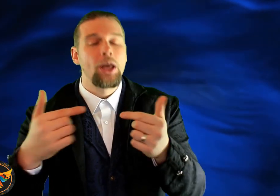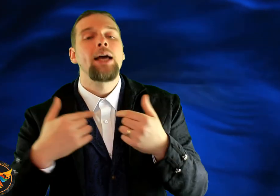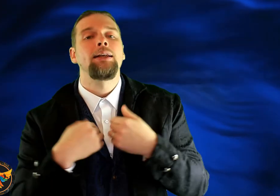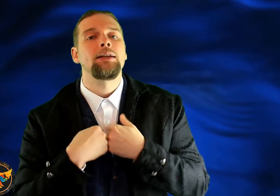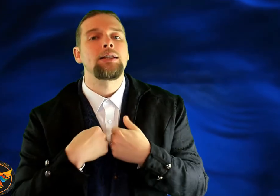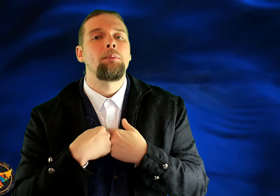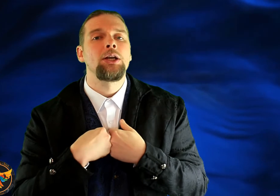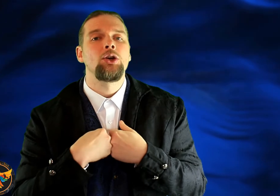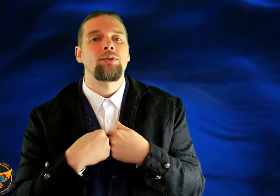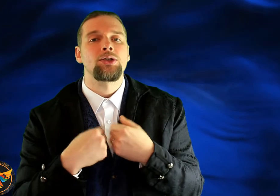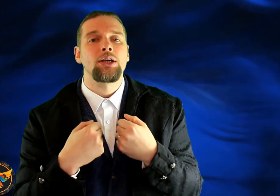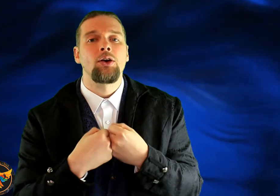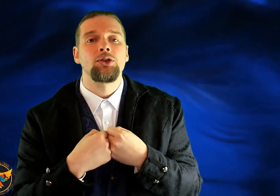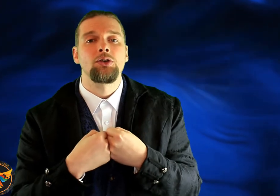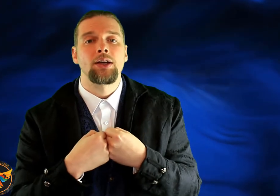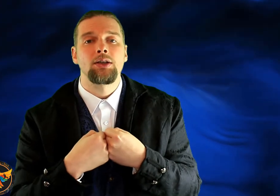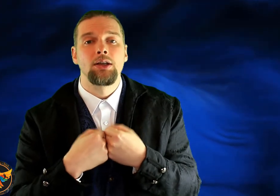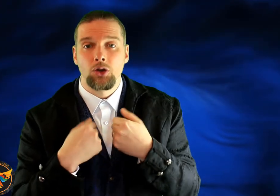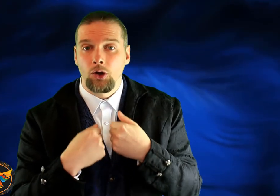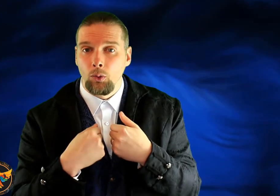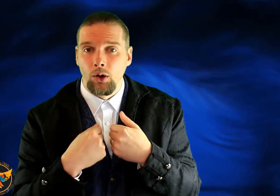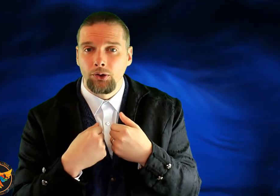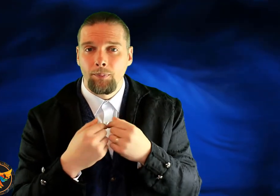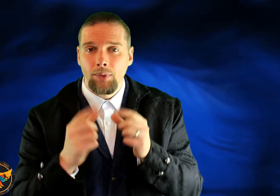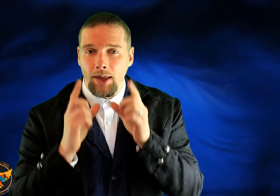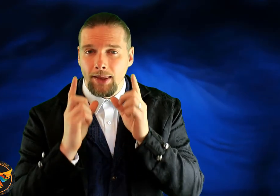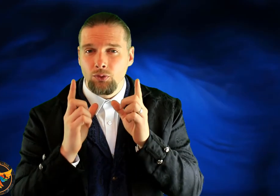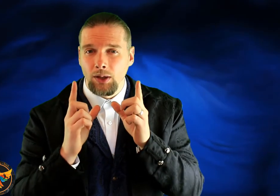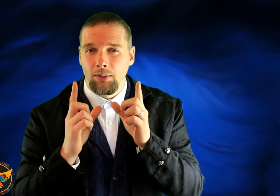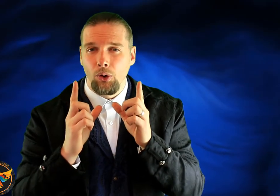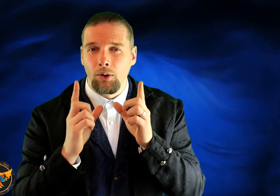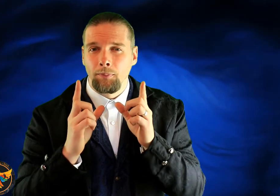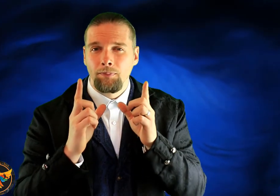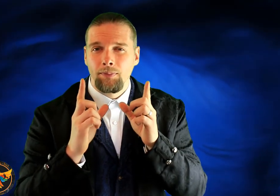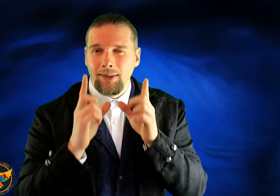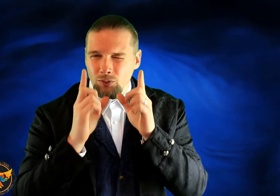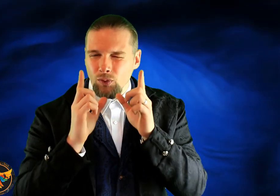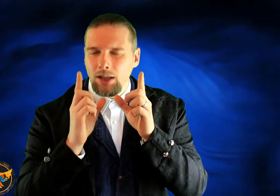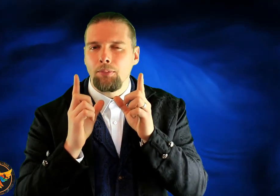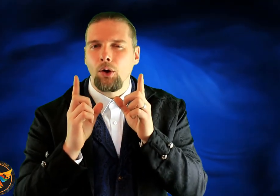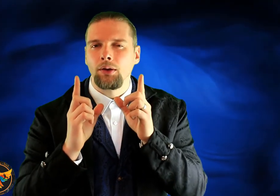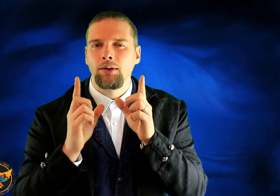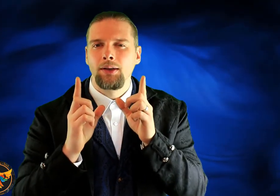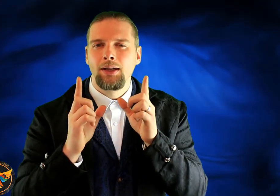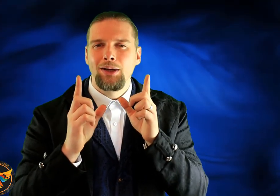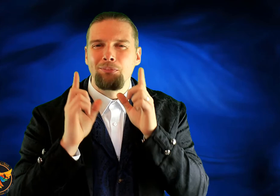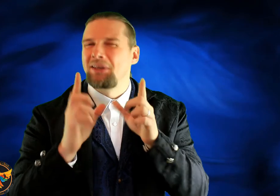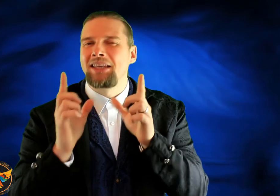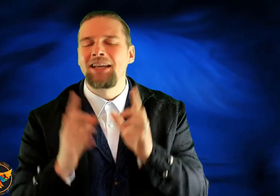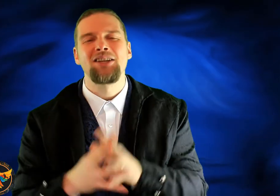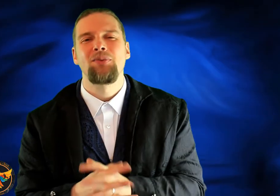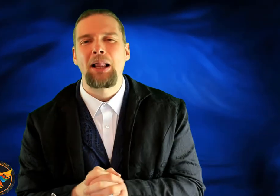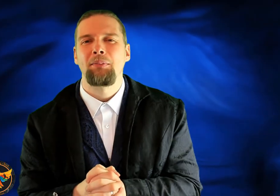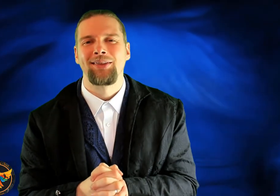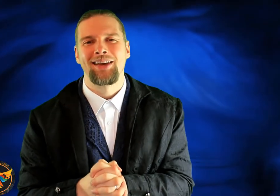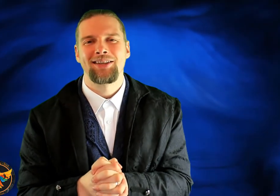does not mean you have to take it onto your internal world. And that's really important. It's really important. Begin developing this.